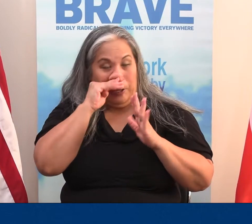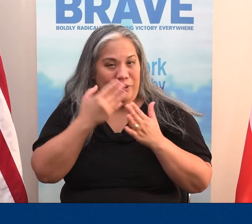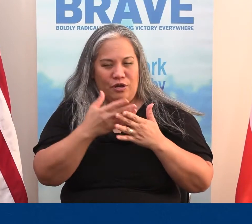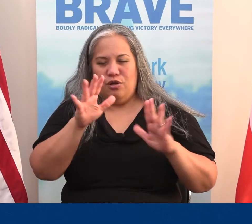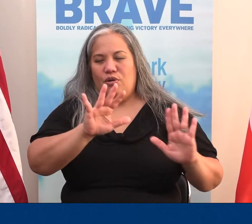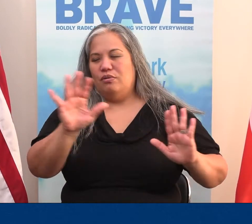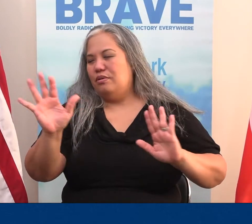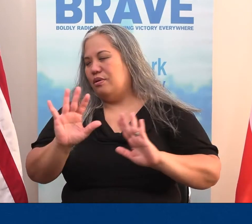no.